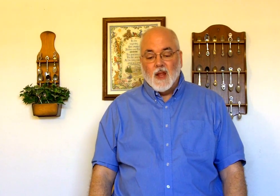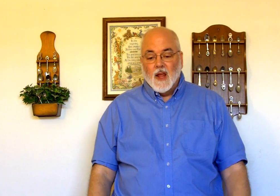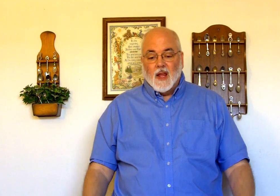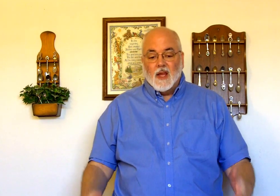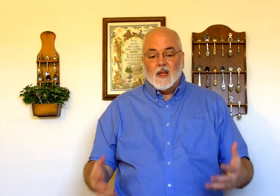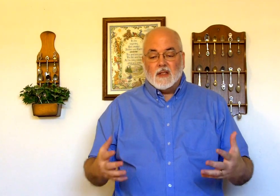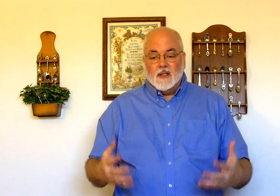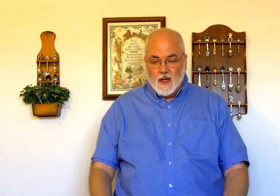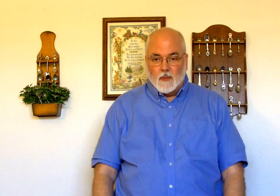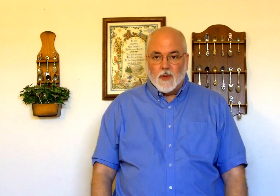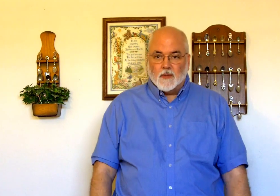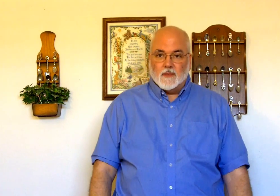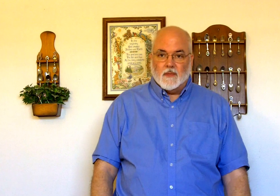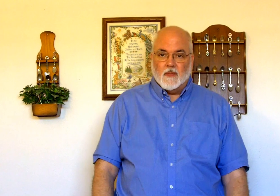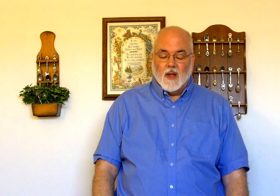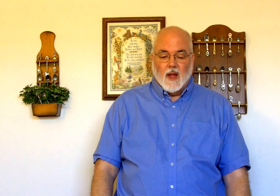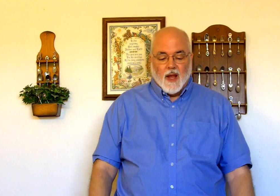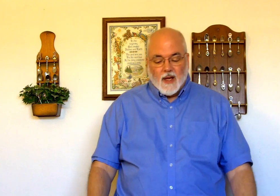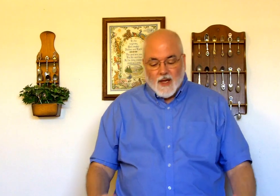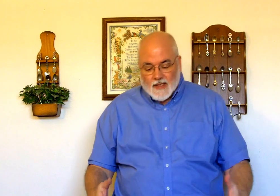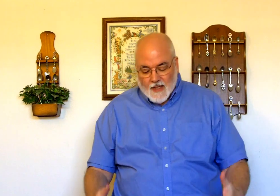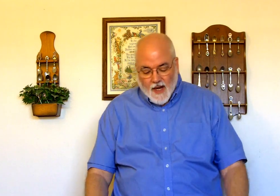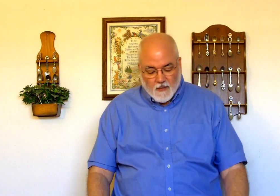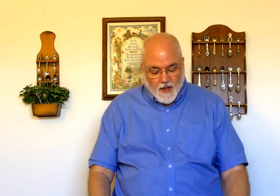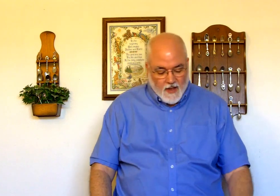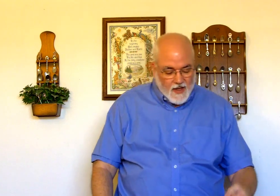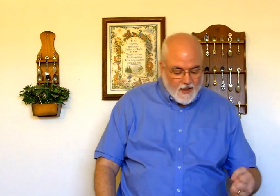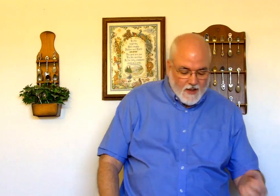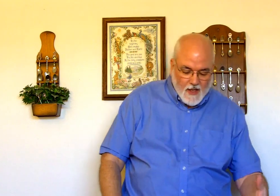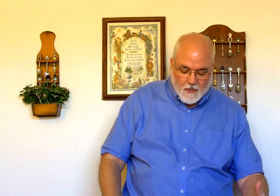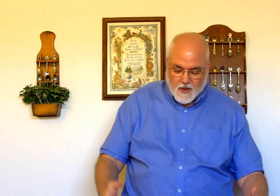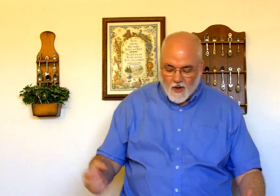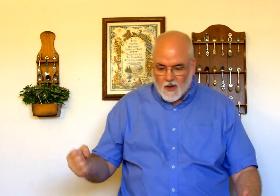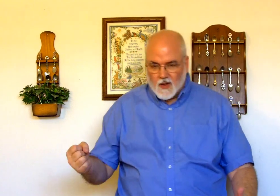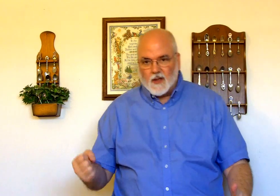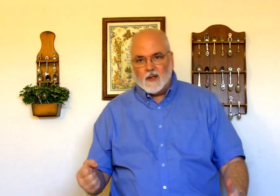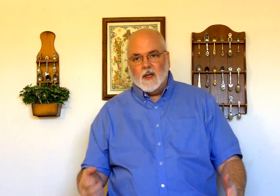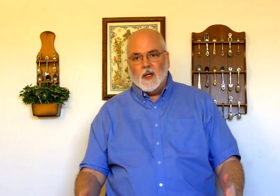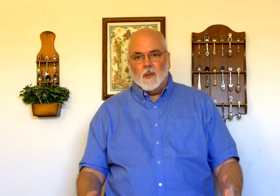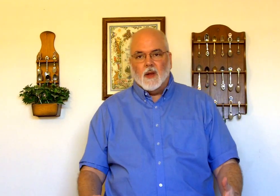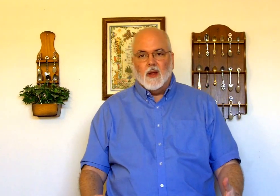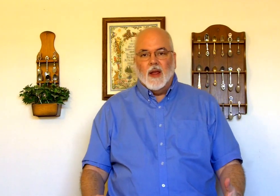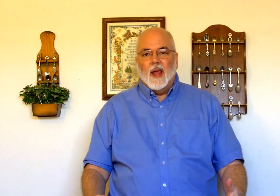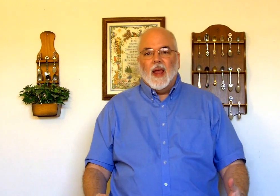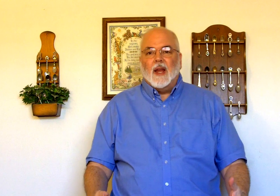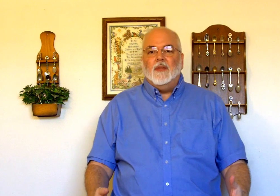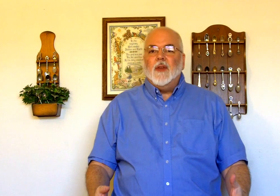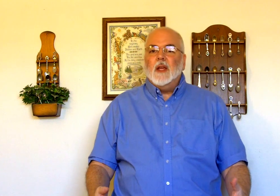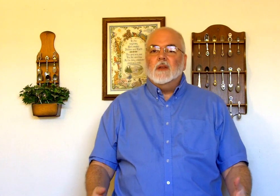it is deep and inside me deep is calling to deep and he feels